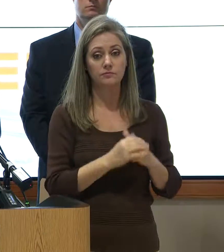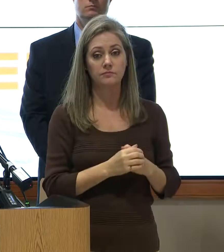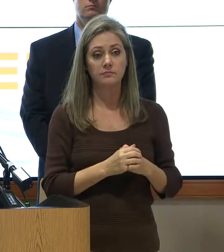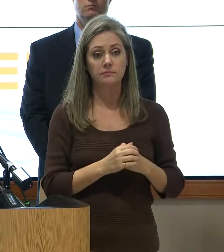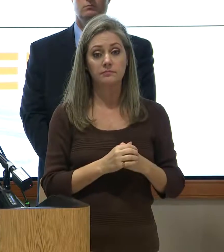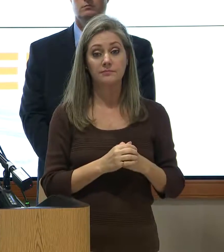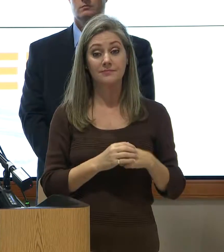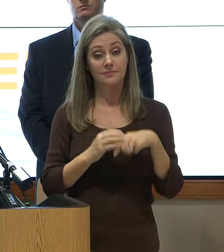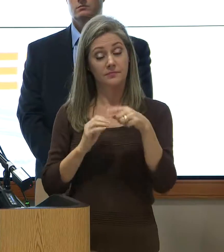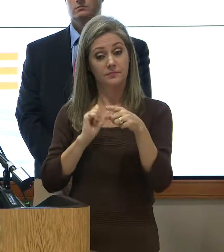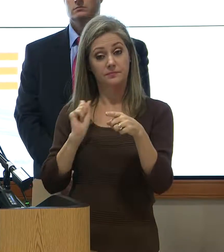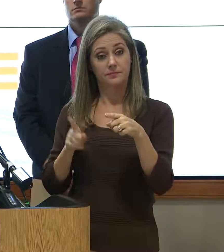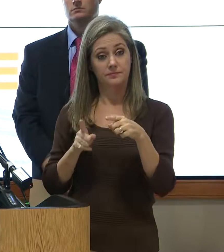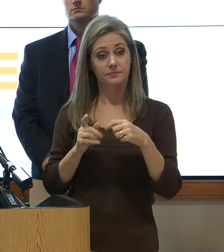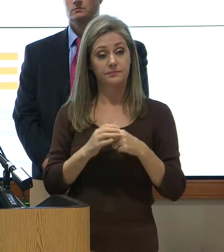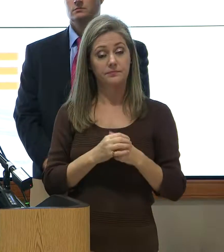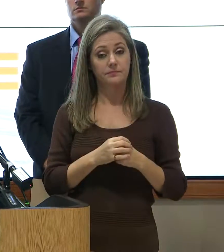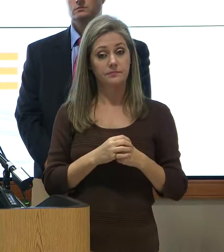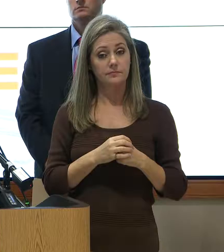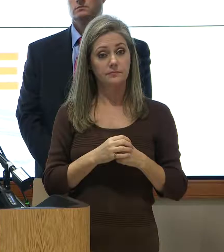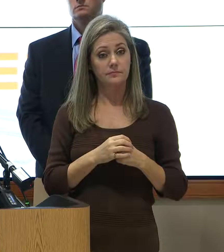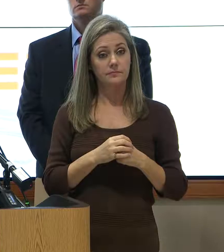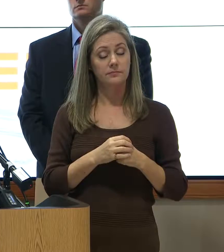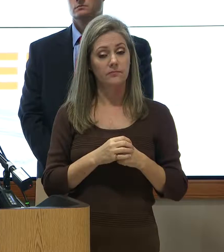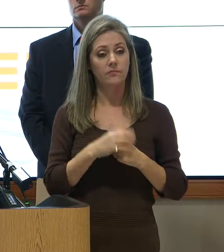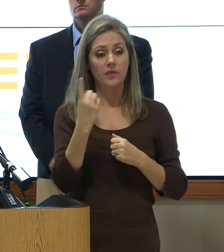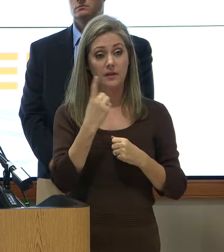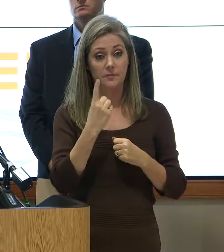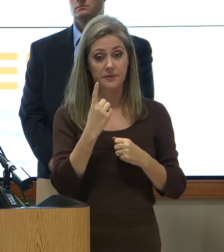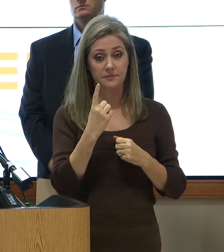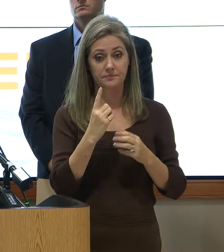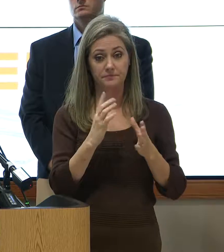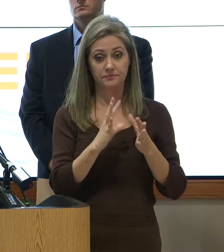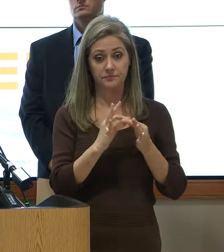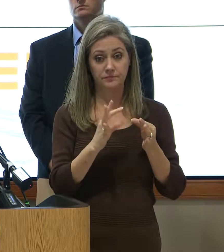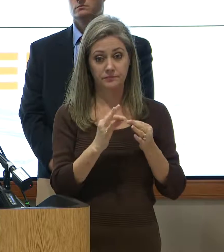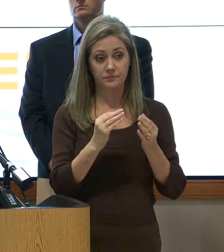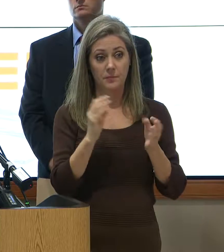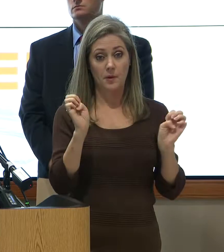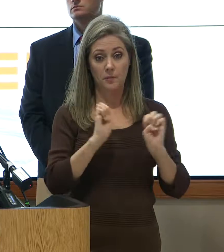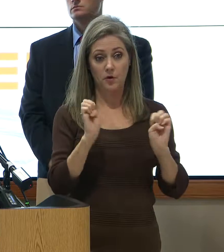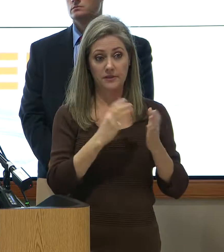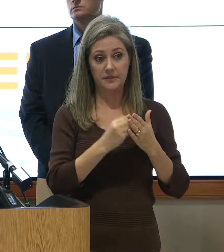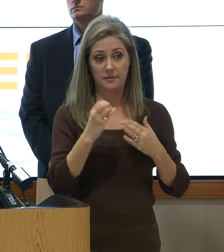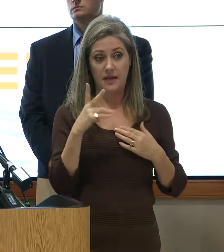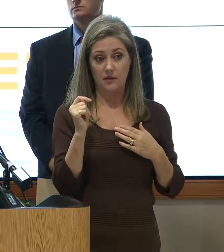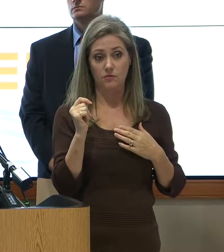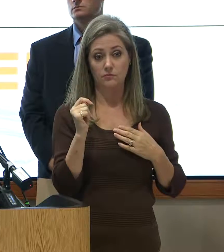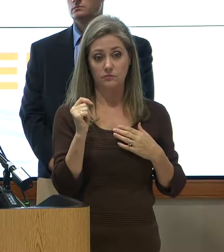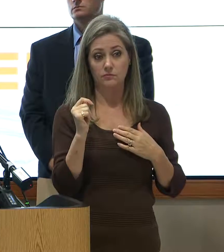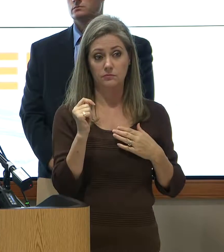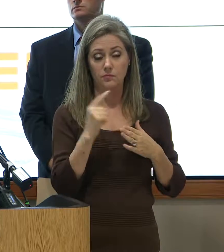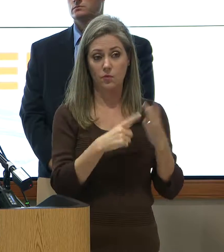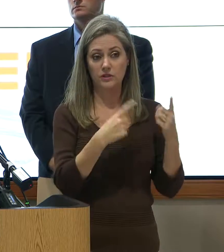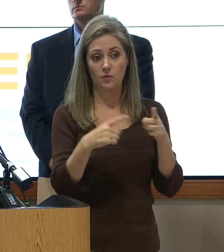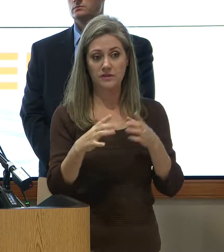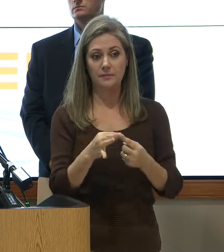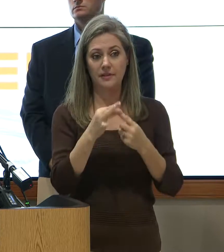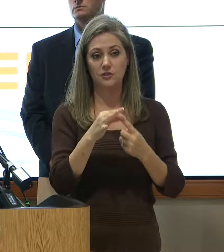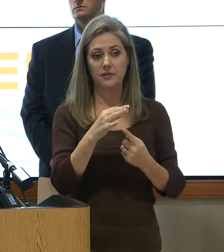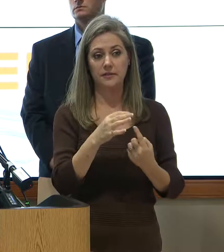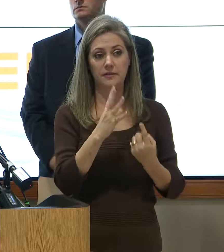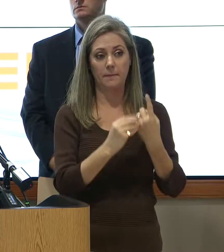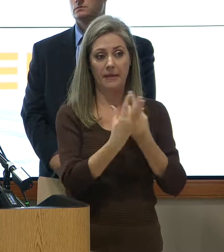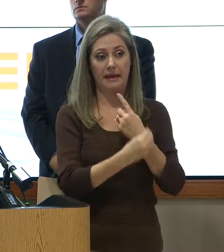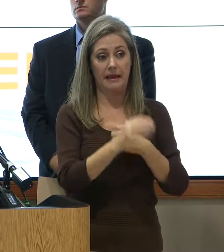Good. Can you talk about, or maybe somebody from engineering, about the buyouts, the emergency buyouts are underway, specifically in the Banana Bend area?